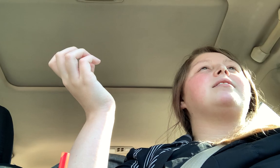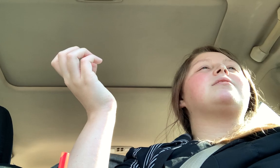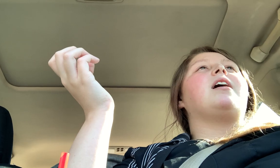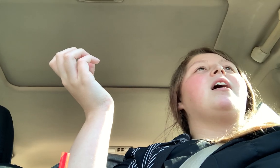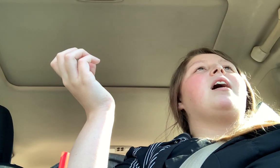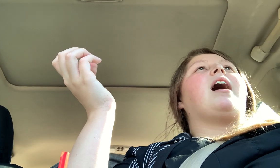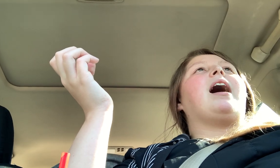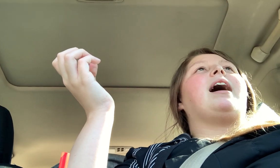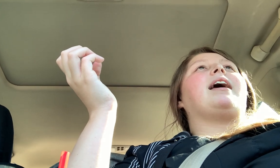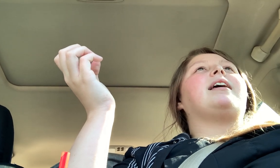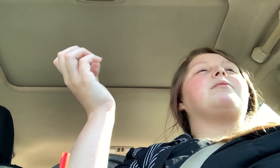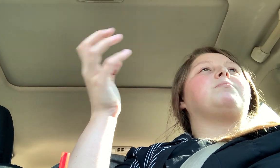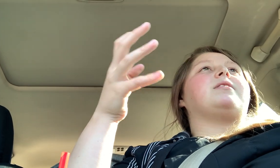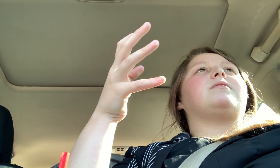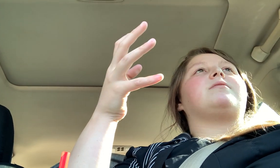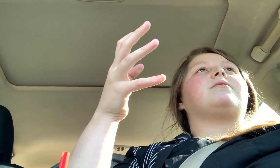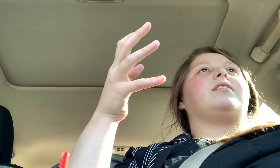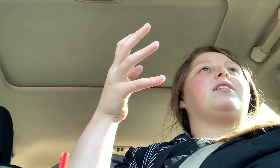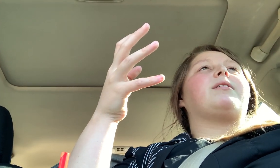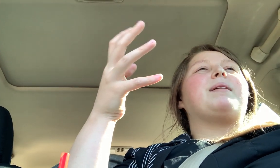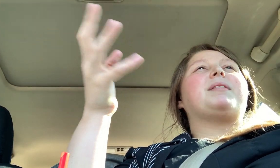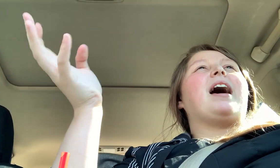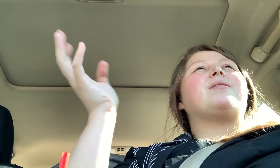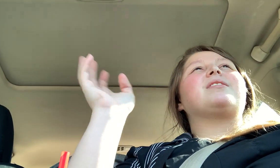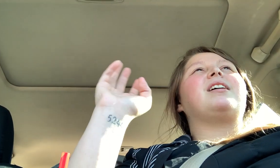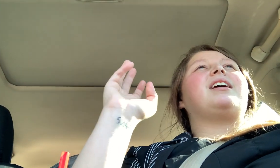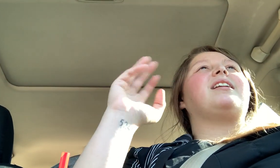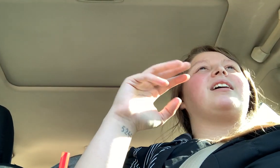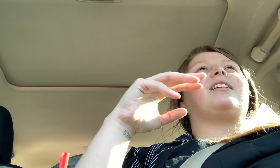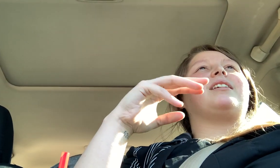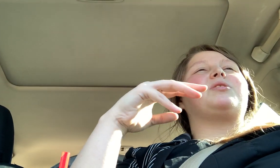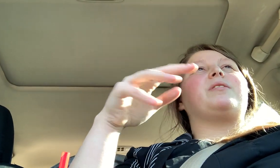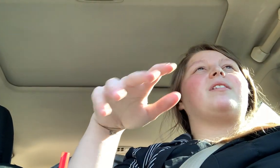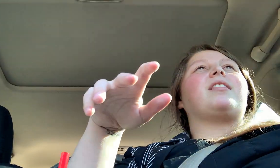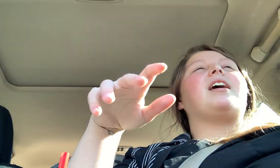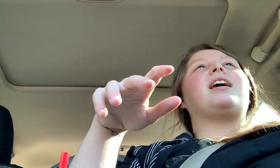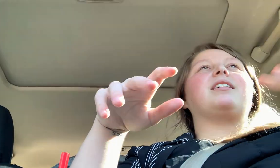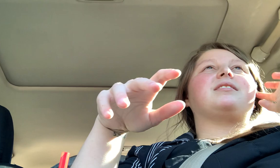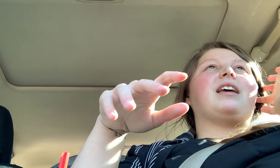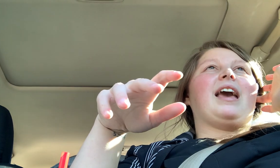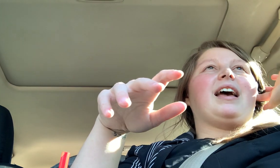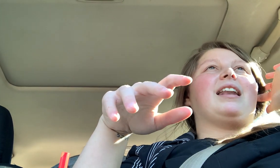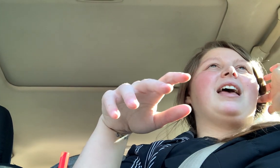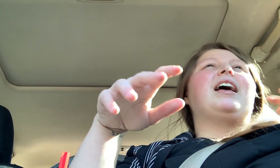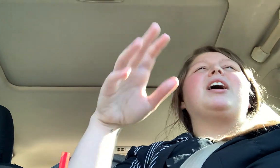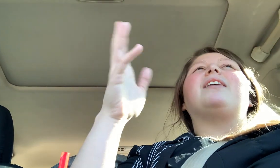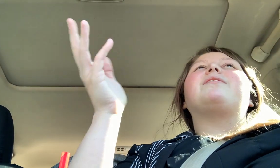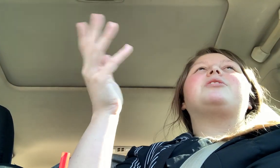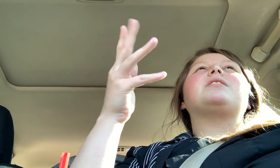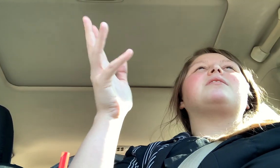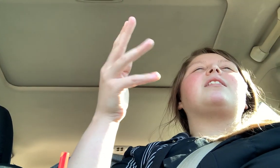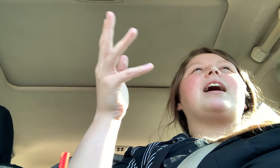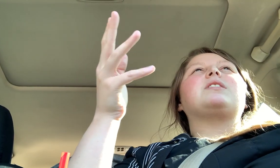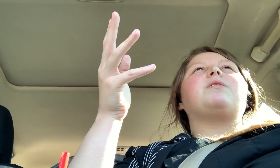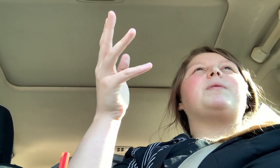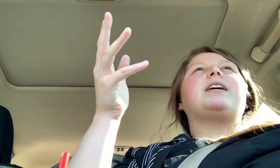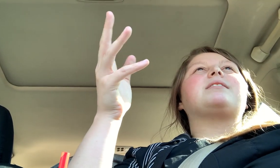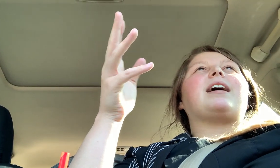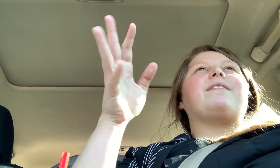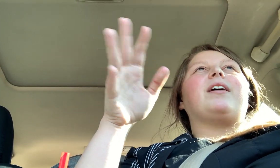I was, you know, keeping the house clean and doing all the things. And just the last few weeks, like I felt